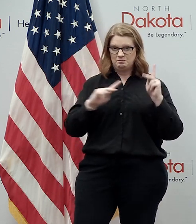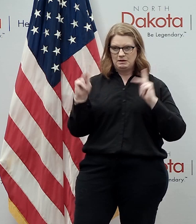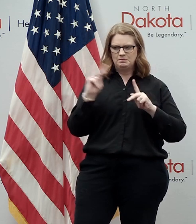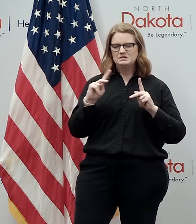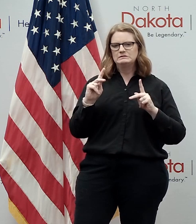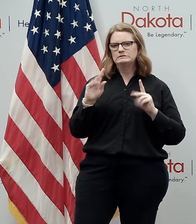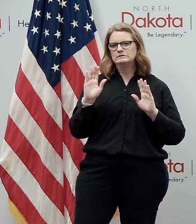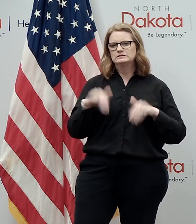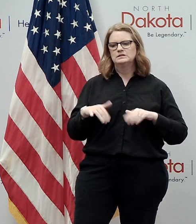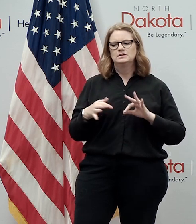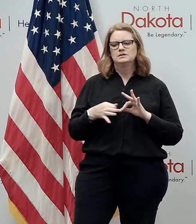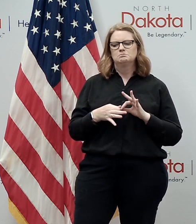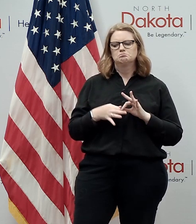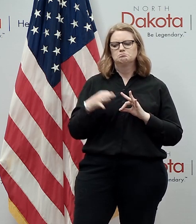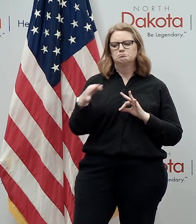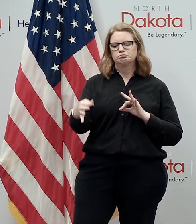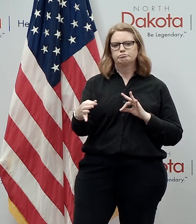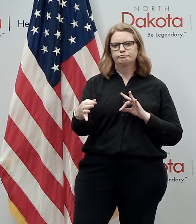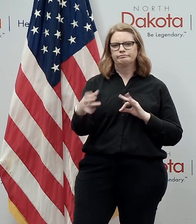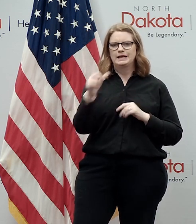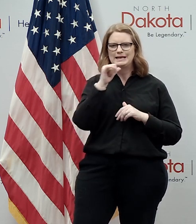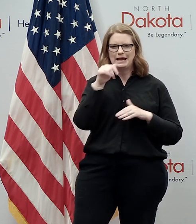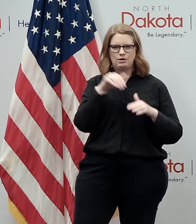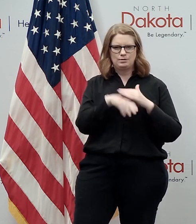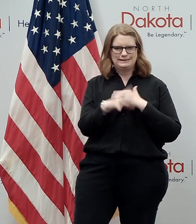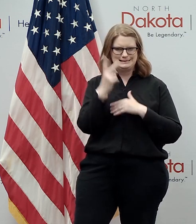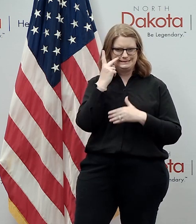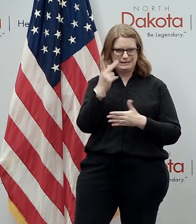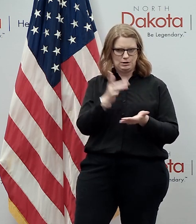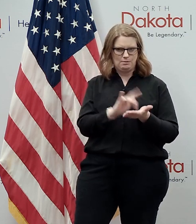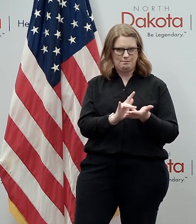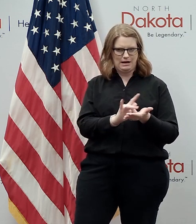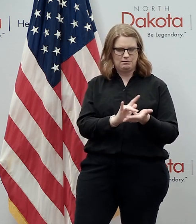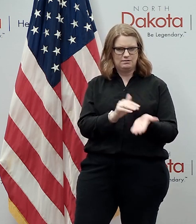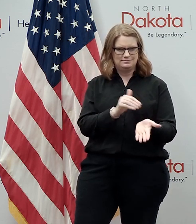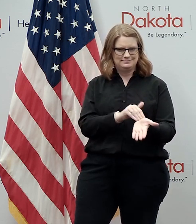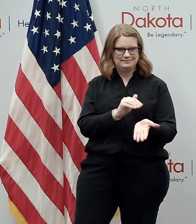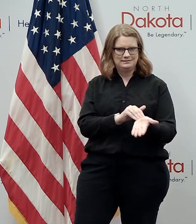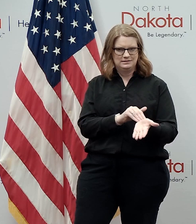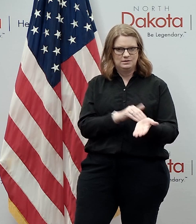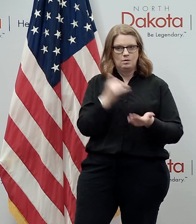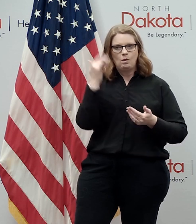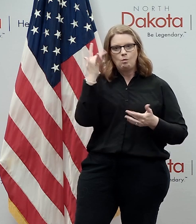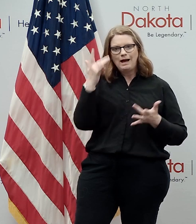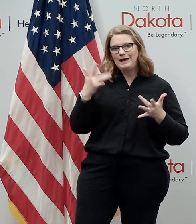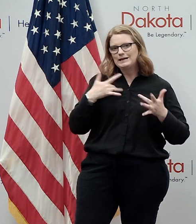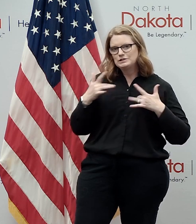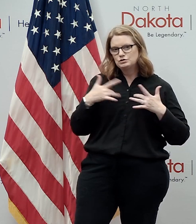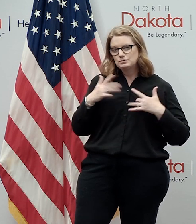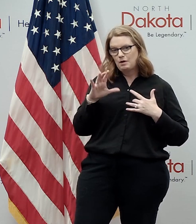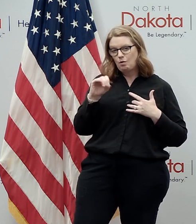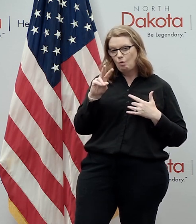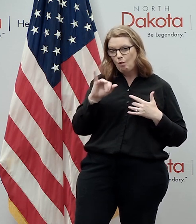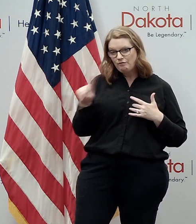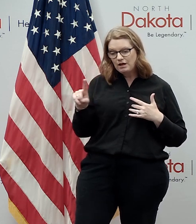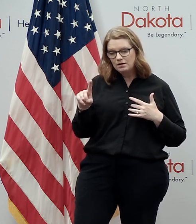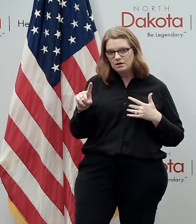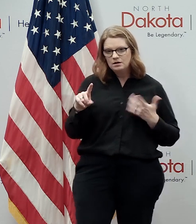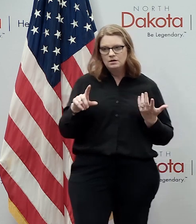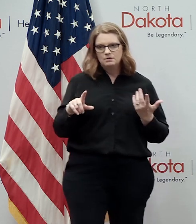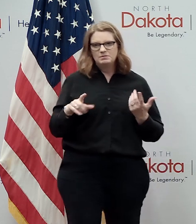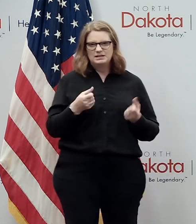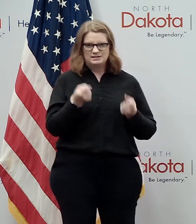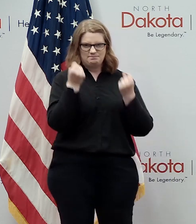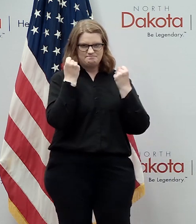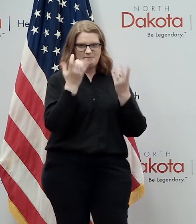postponed uh or not gone in to see their medical provider uh during this time frame because of concerns about covid uh but there is a